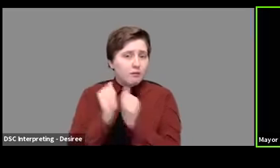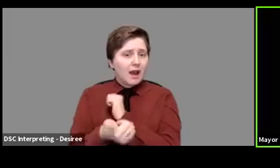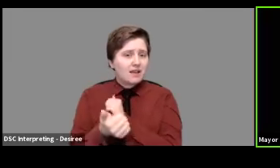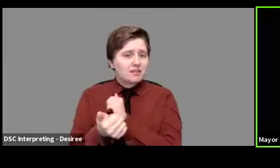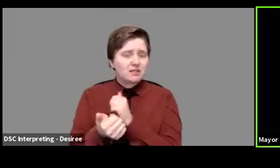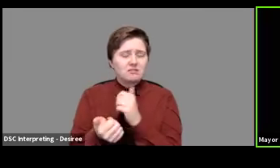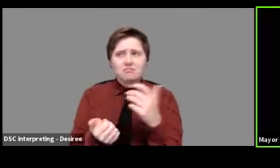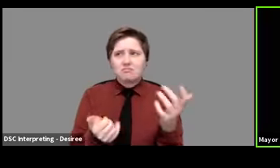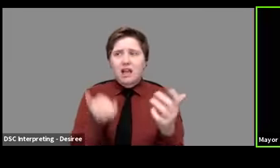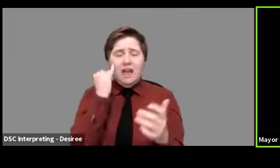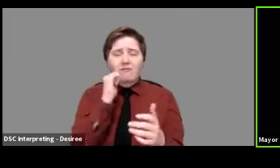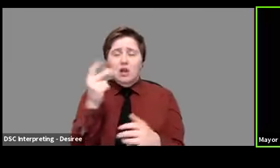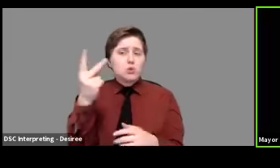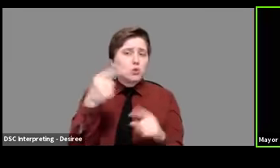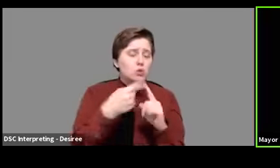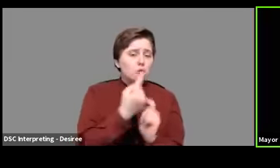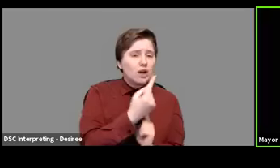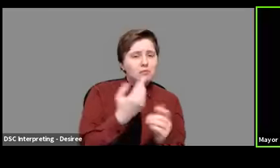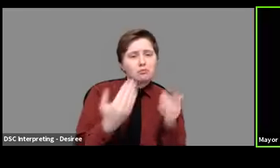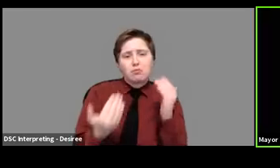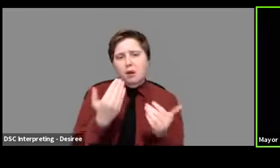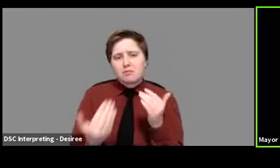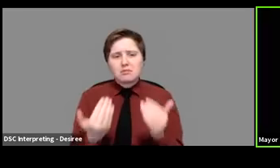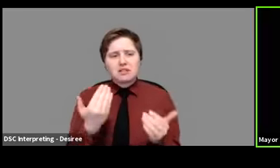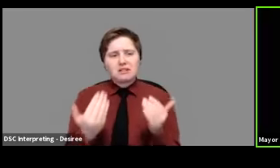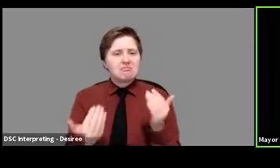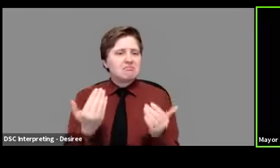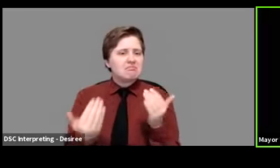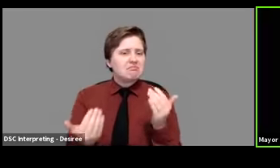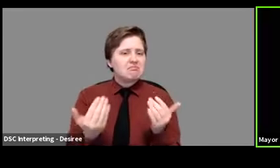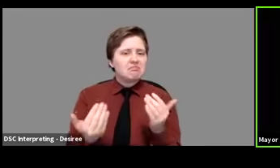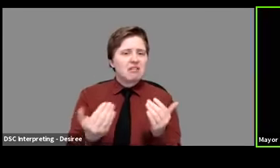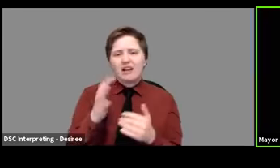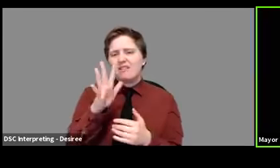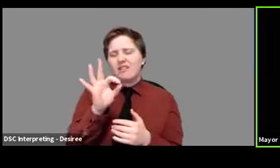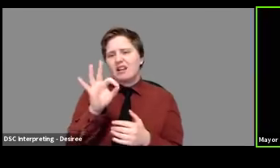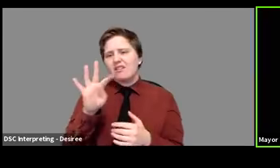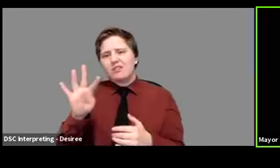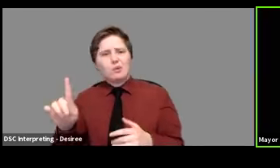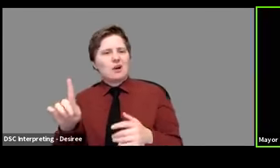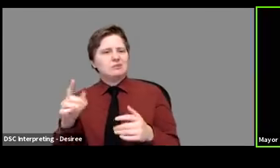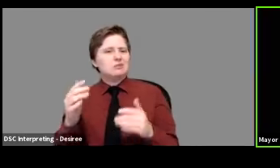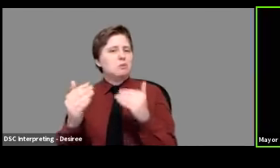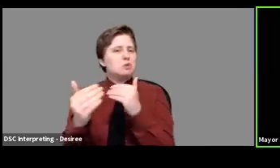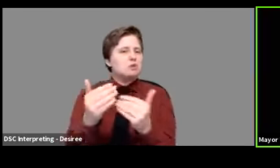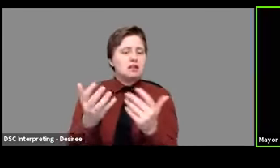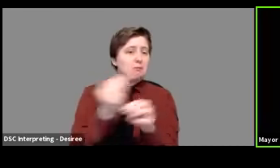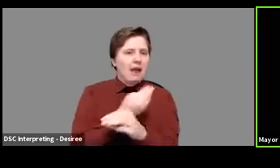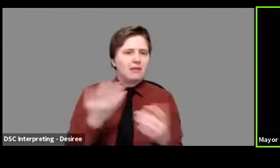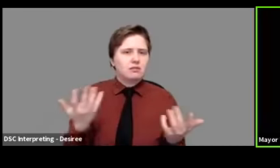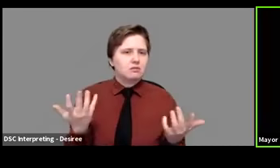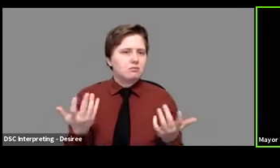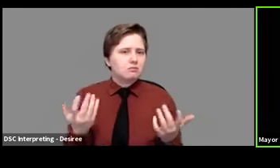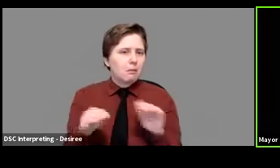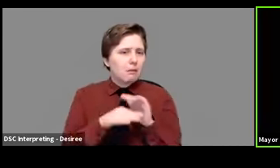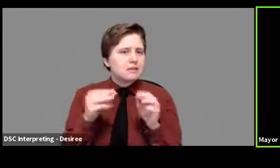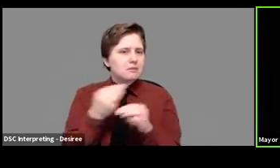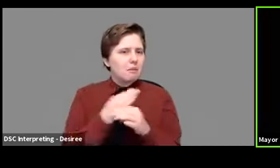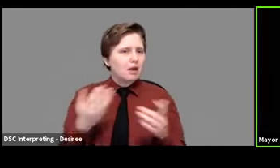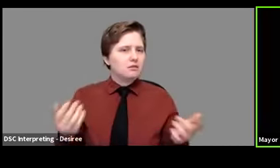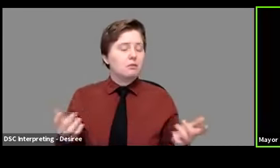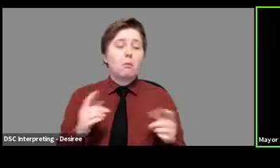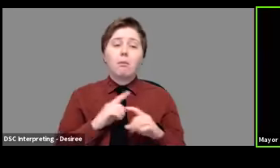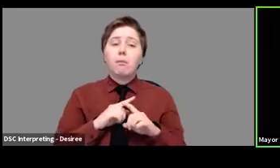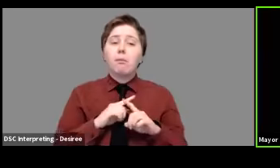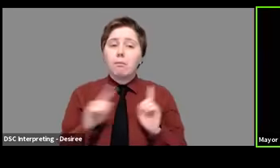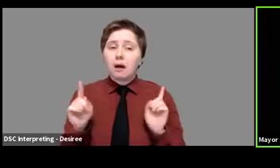you know, if not two to one, you know, probably 59, 41, something like that. I mean, that's, it's math. It's not my opinion, but